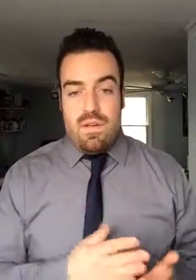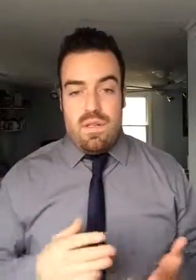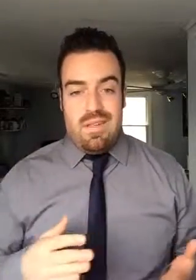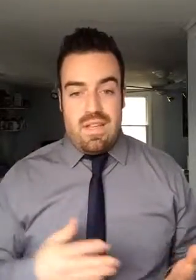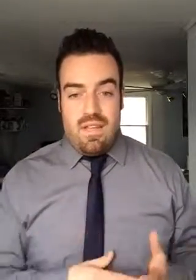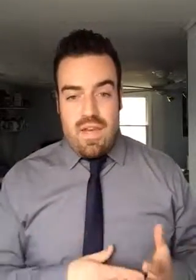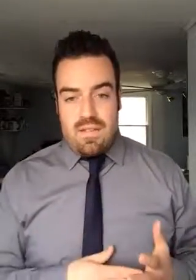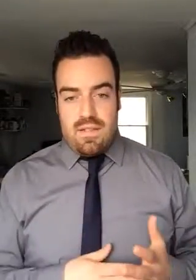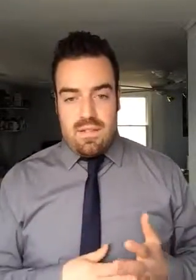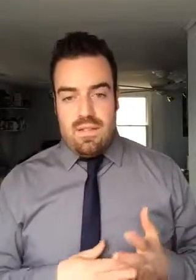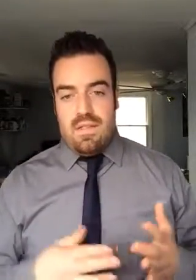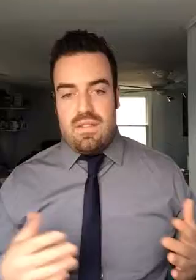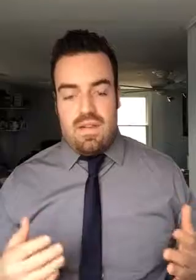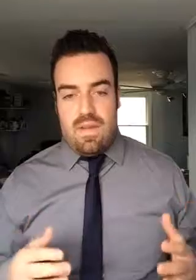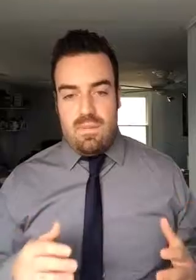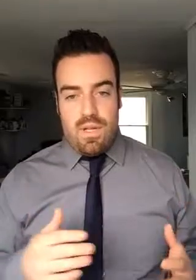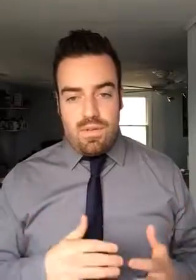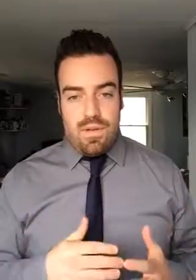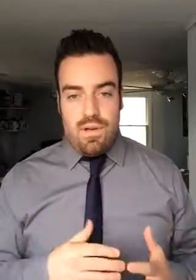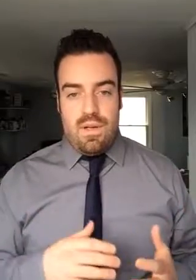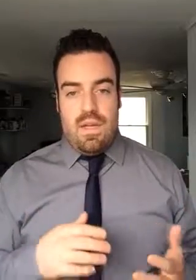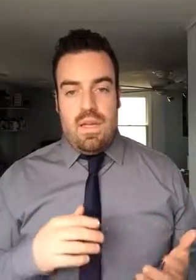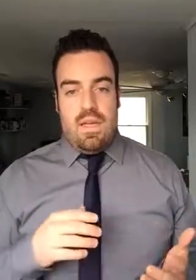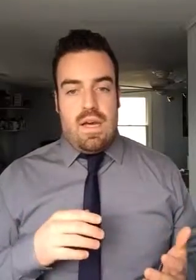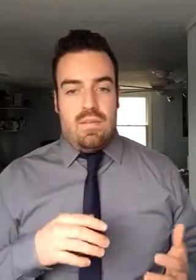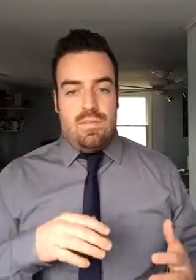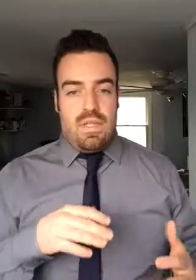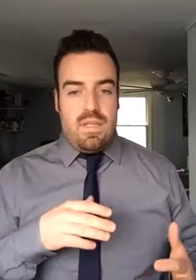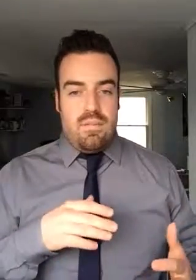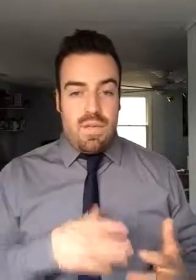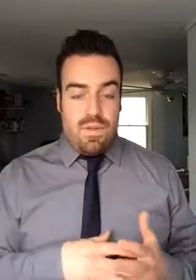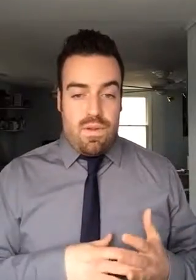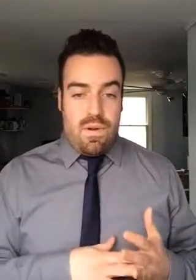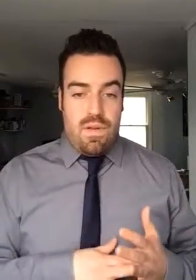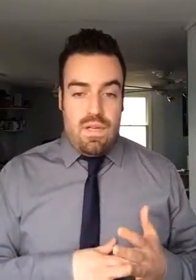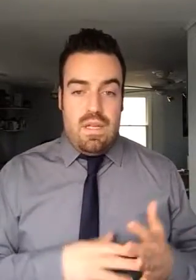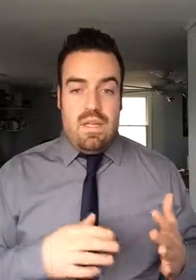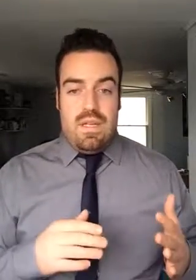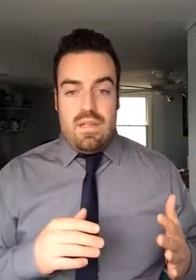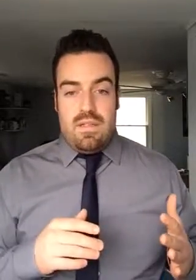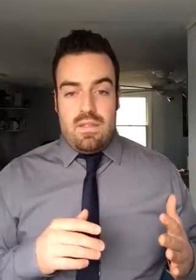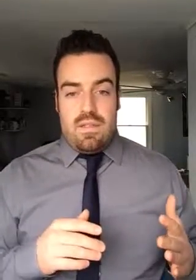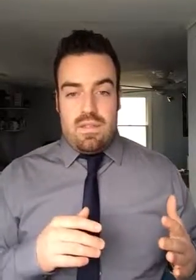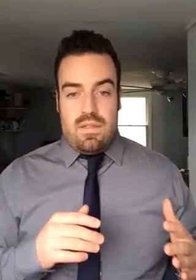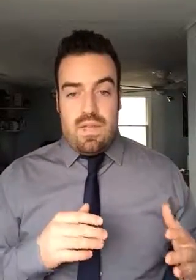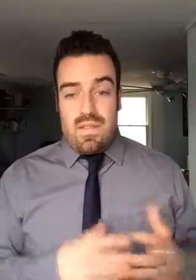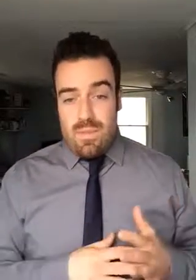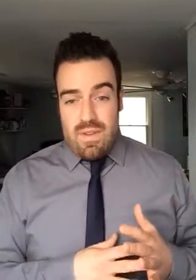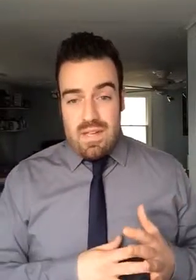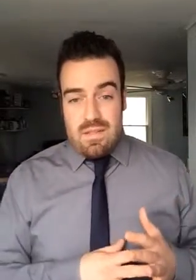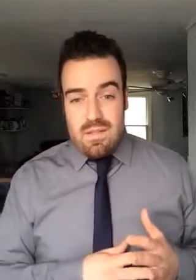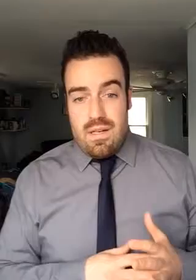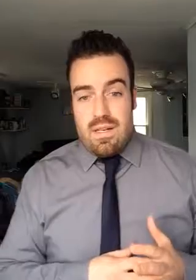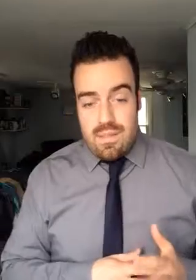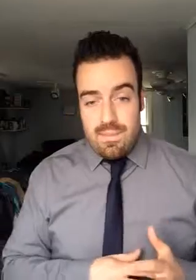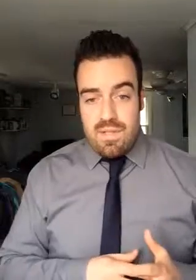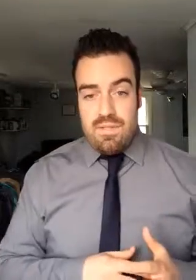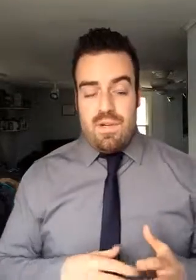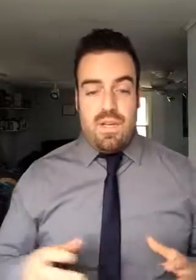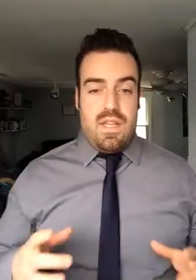is avascular. It doesn't have any blood flow. The middle third is somewhat vascular. It has some blood flow. And